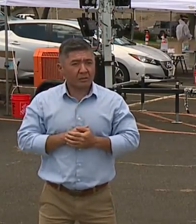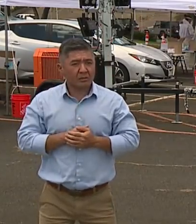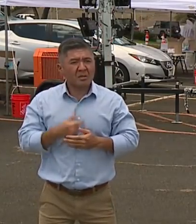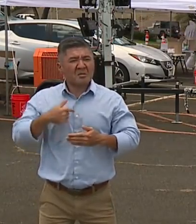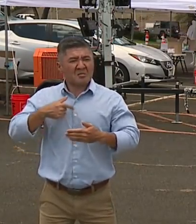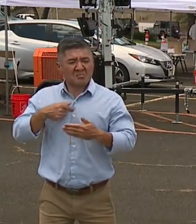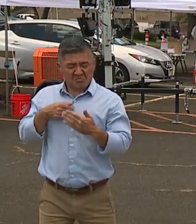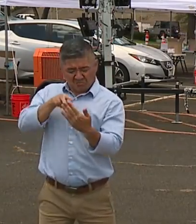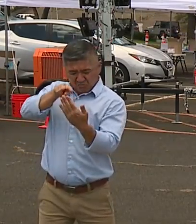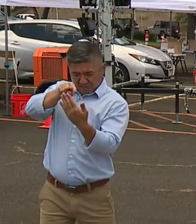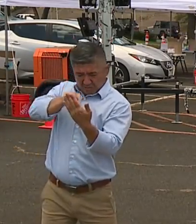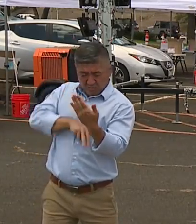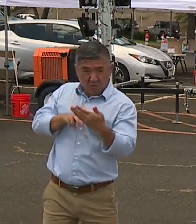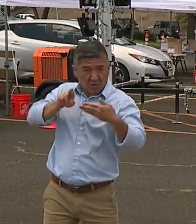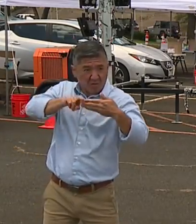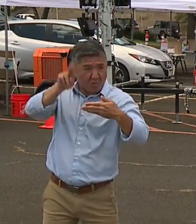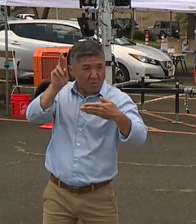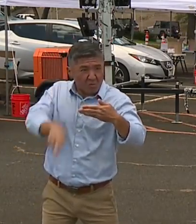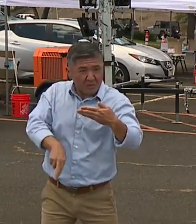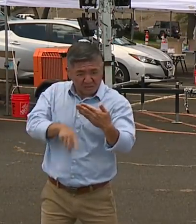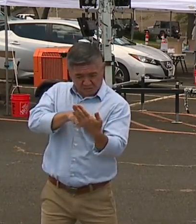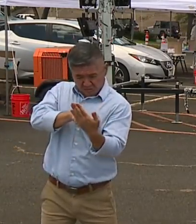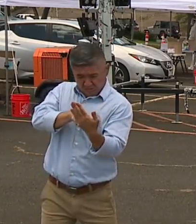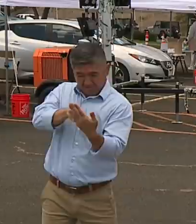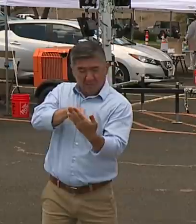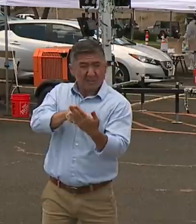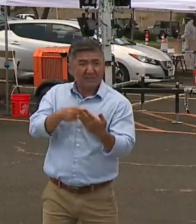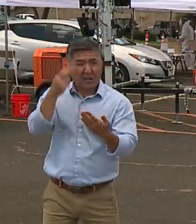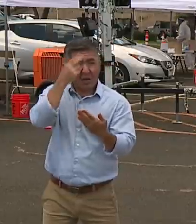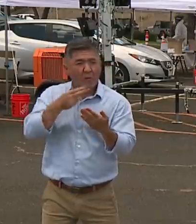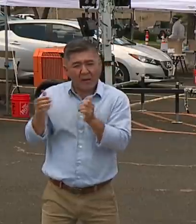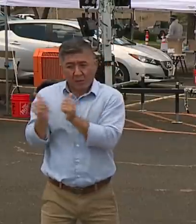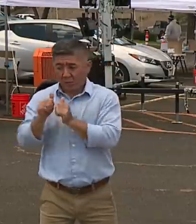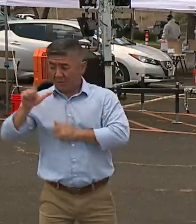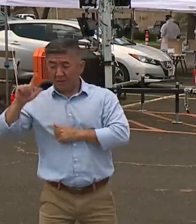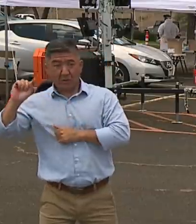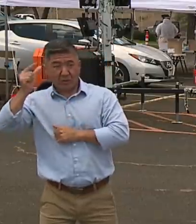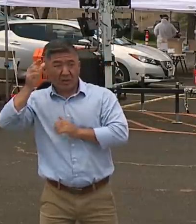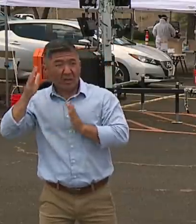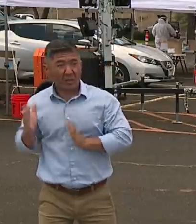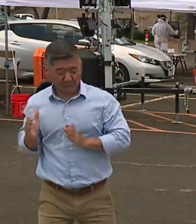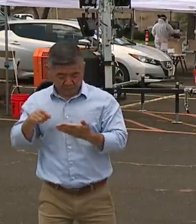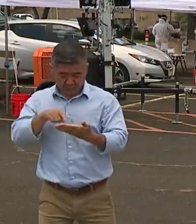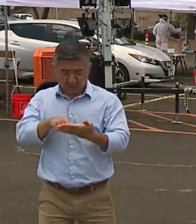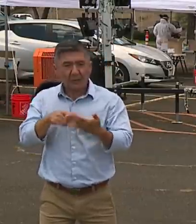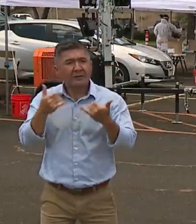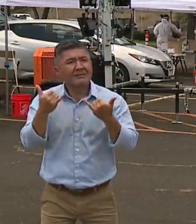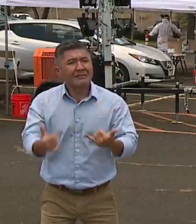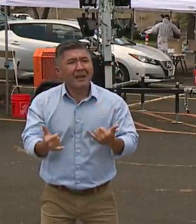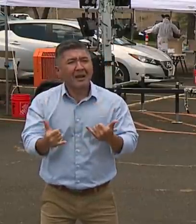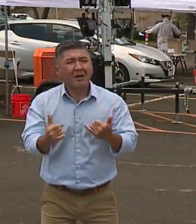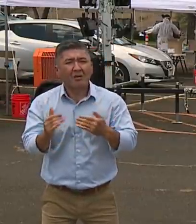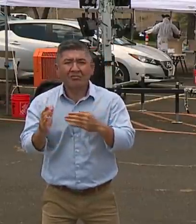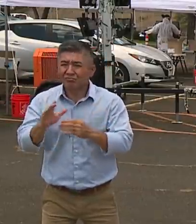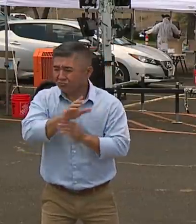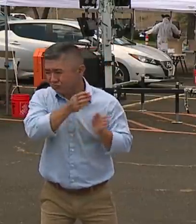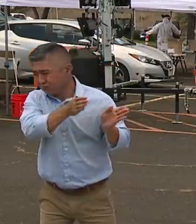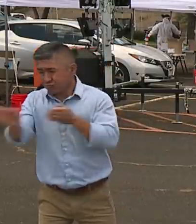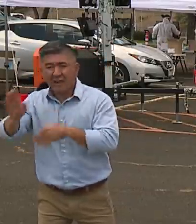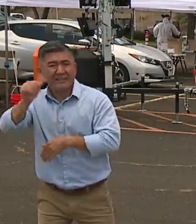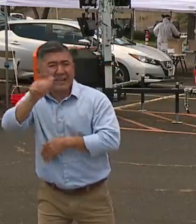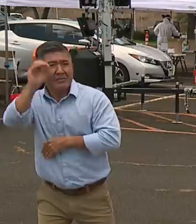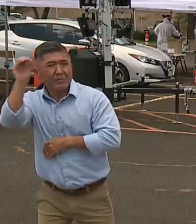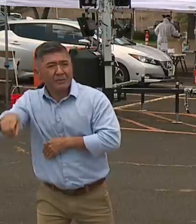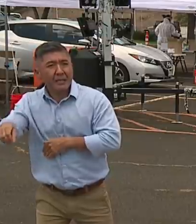lieutenant governor this morning, you're over 10 percent, which puts Hawaii in the red. And so we don't want to overwhelm our